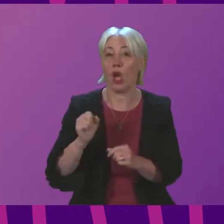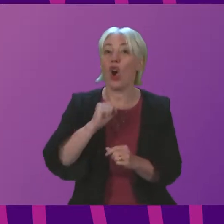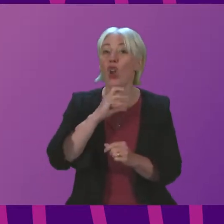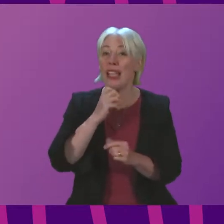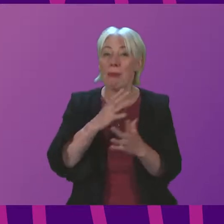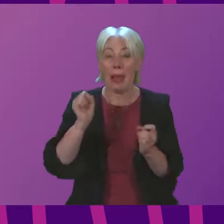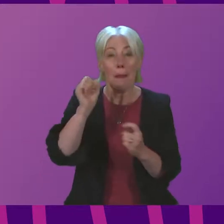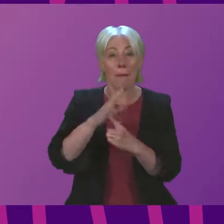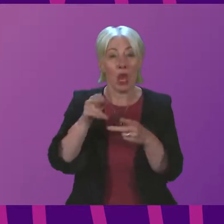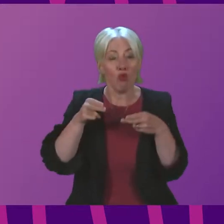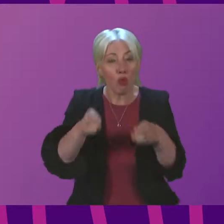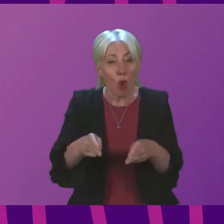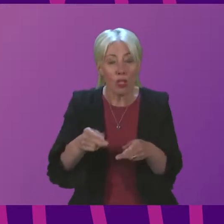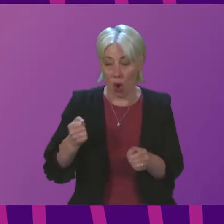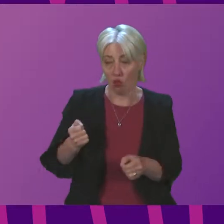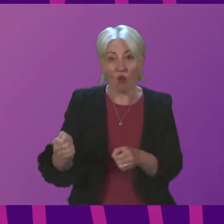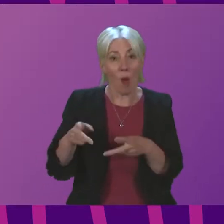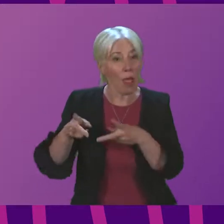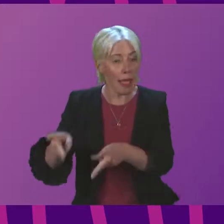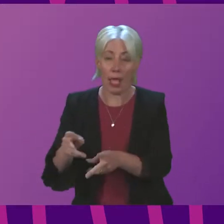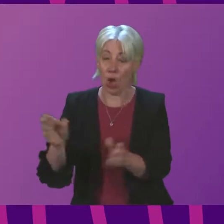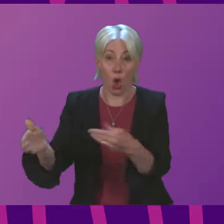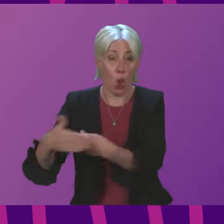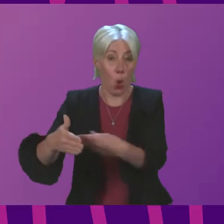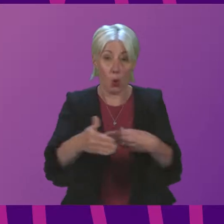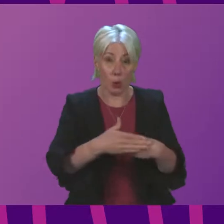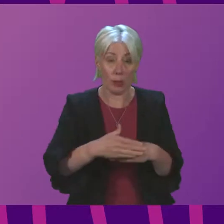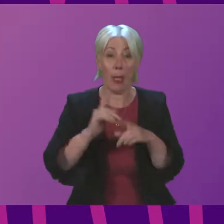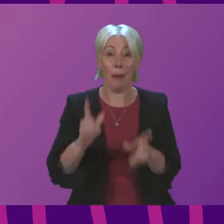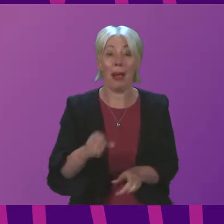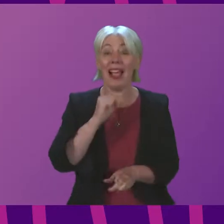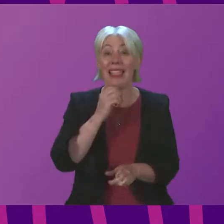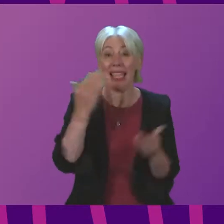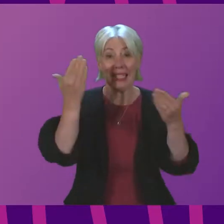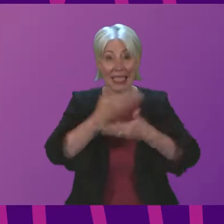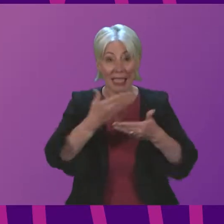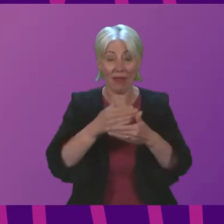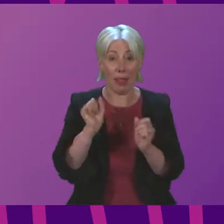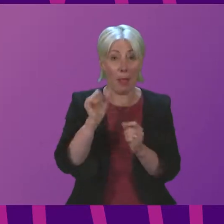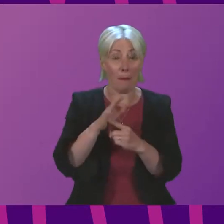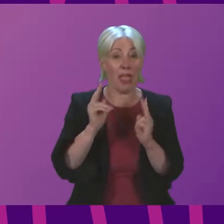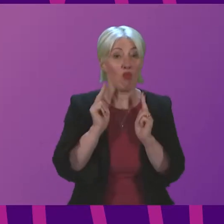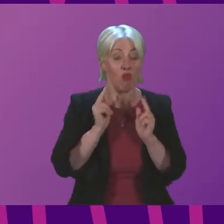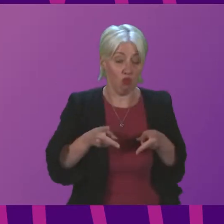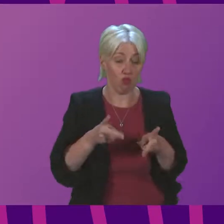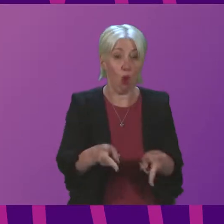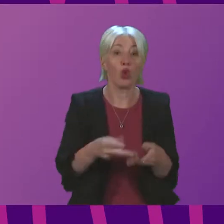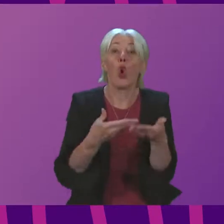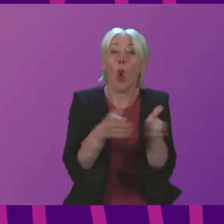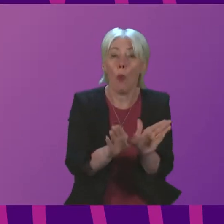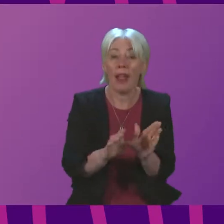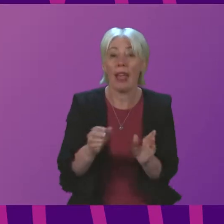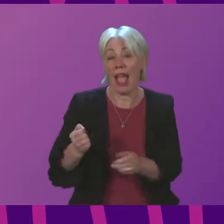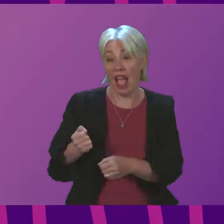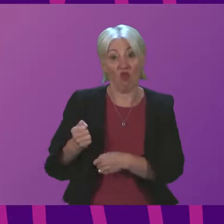lines were closed. However, I am pleased to report that all trunk roads were cleared by Saturday evening, and there are no remaining storm-related rail